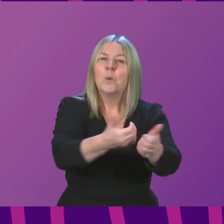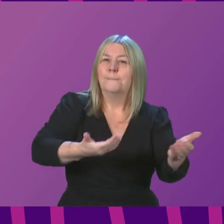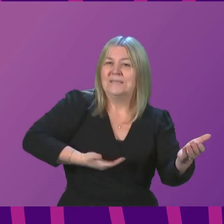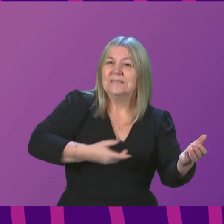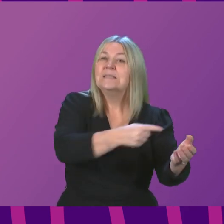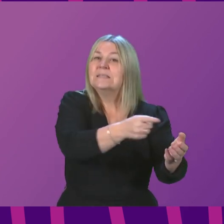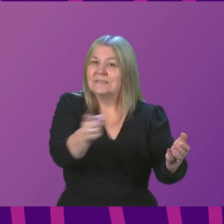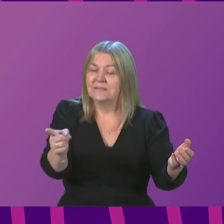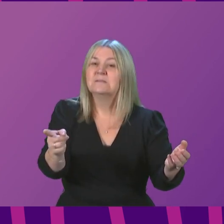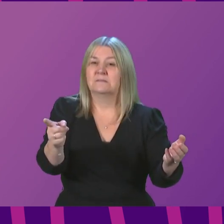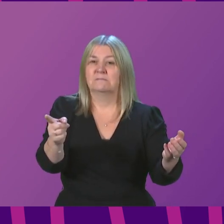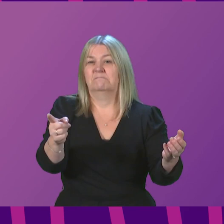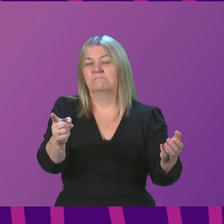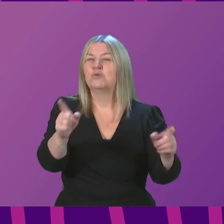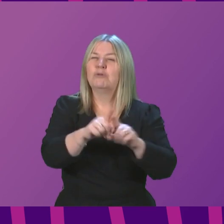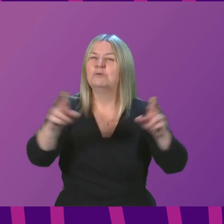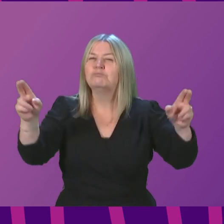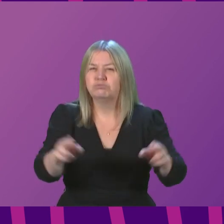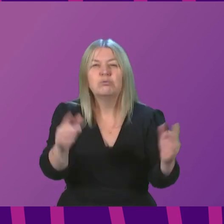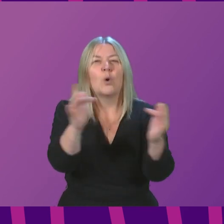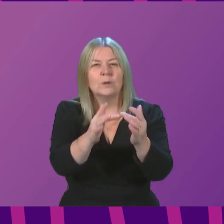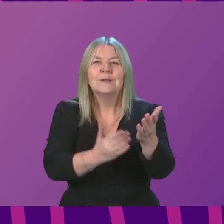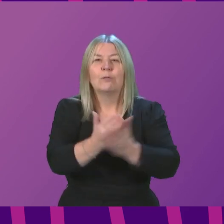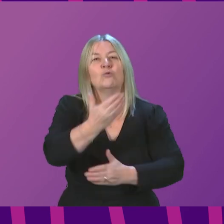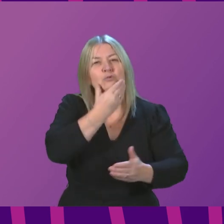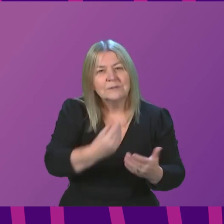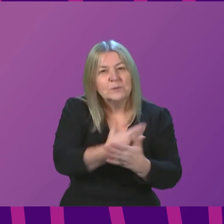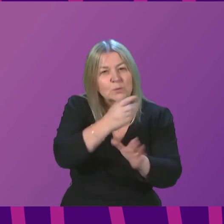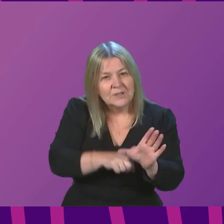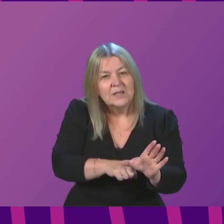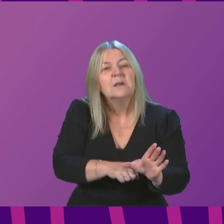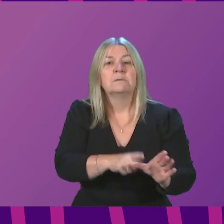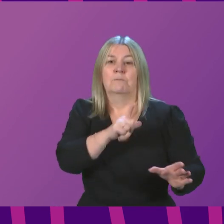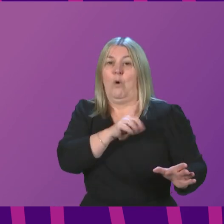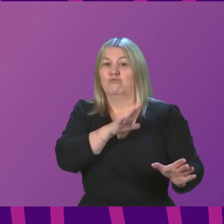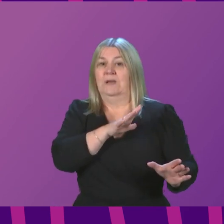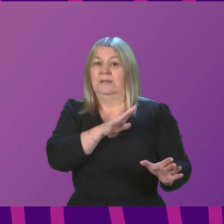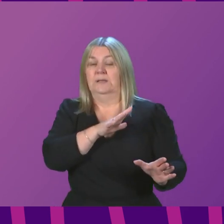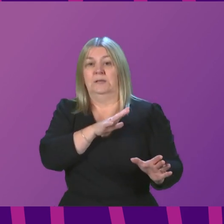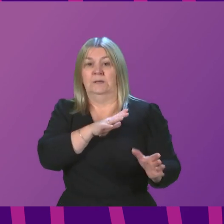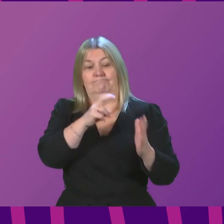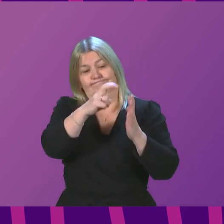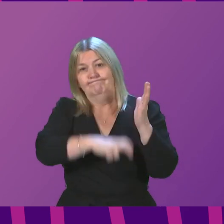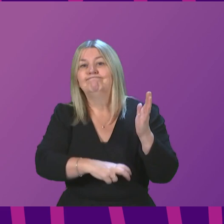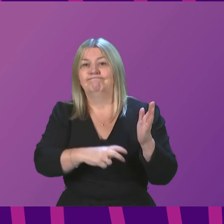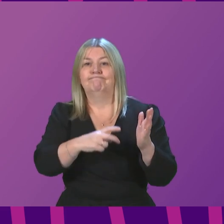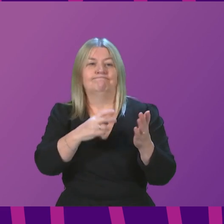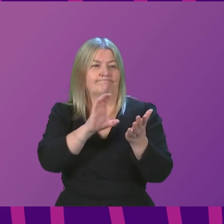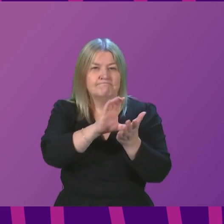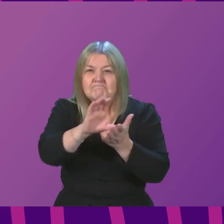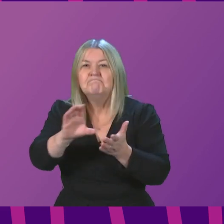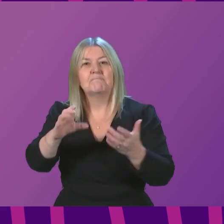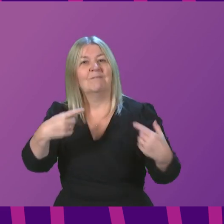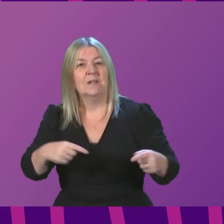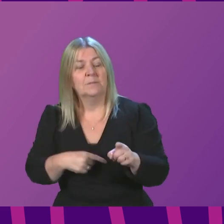advice to minimise contacts over the festive period. We have already detailed the allocation of that. However, last week,